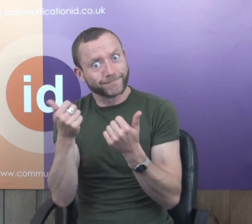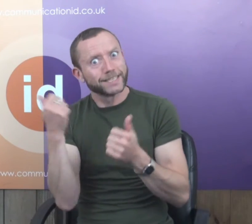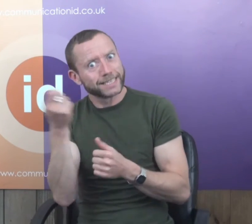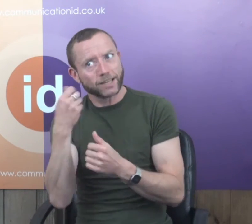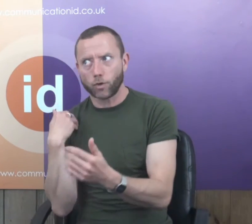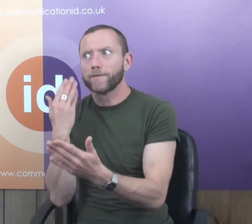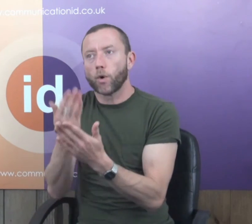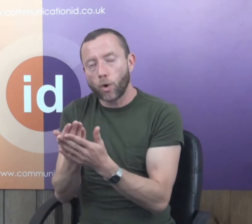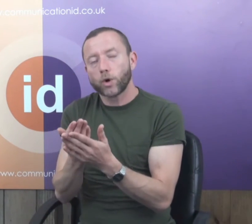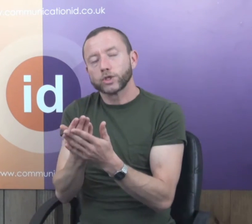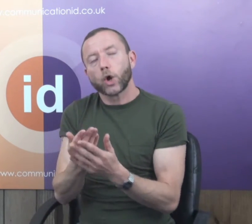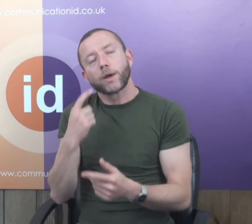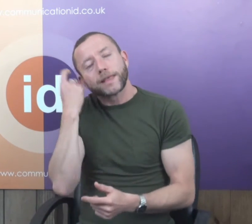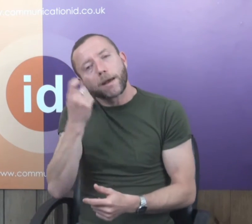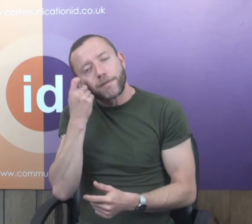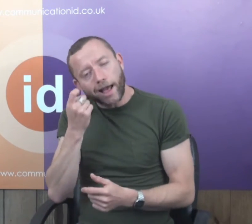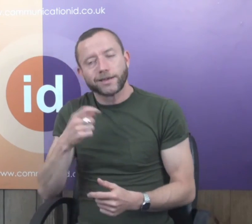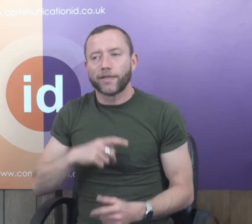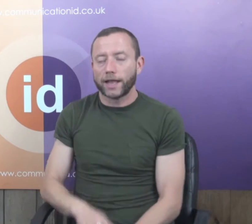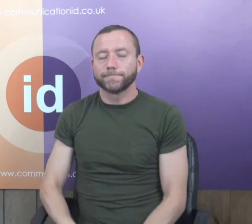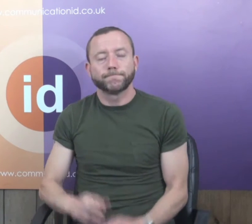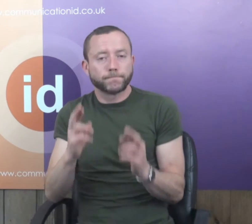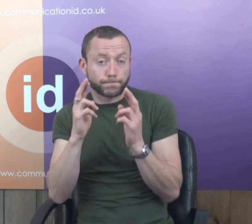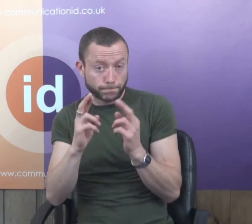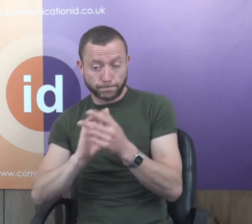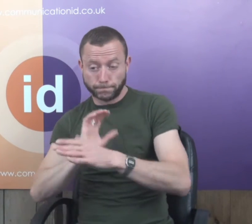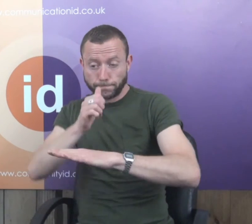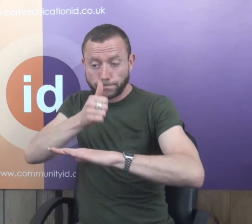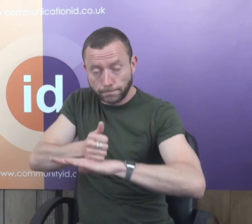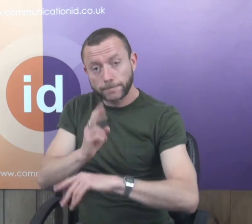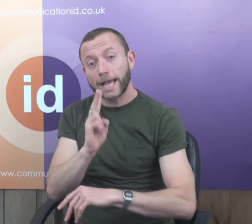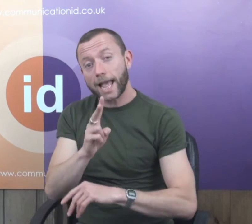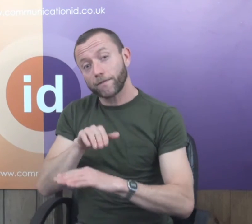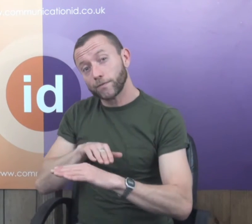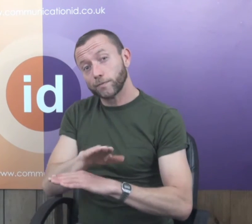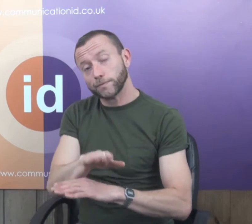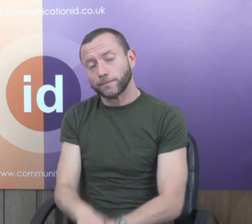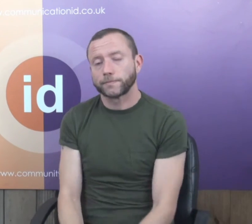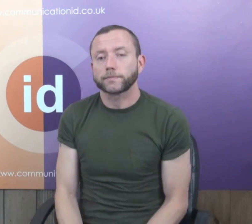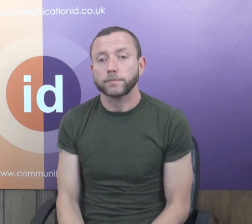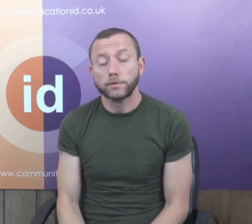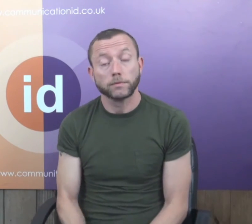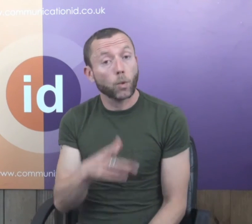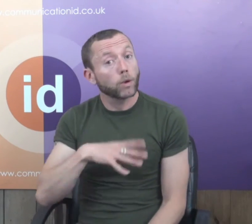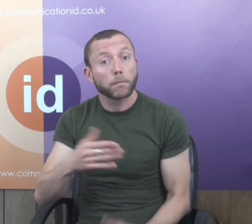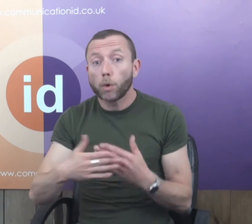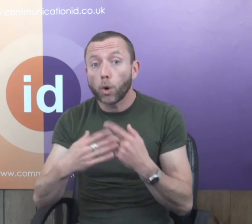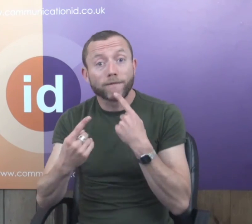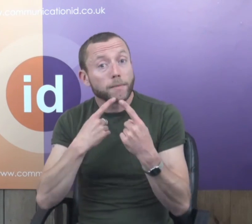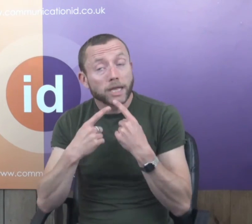dynamics of having another interpreter and three people working together because it was successful previously. I'd like to get back to that at some point in the future.